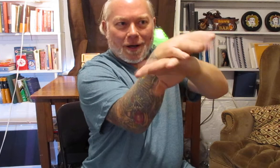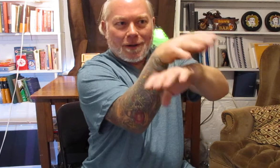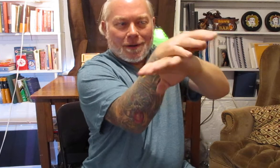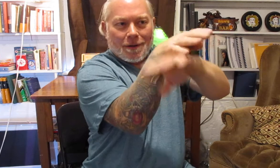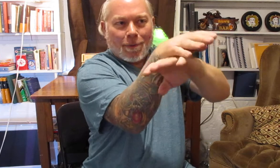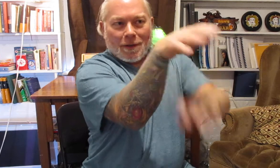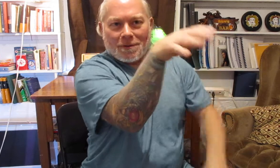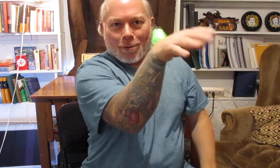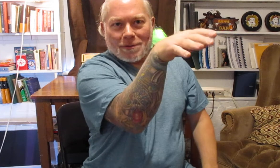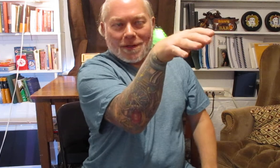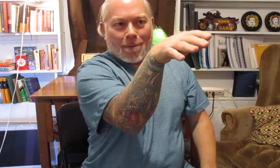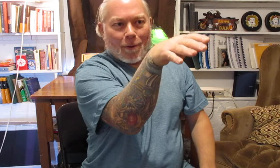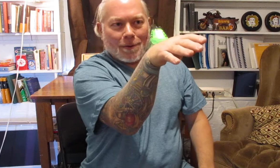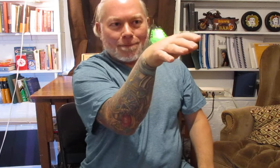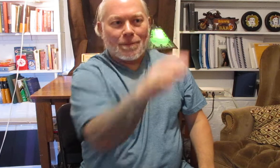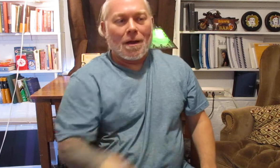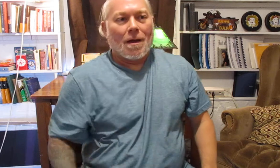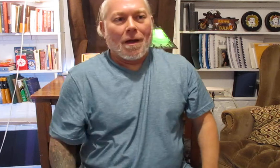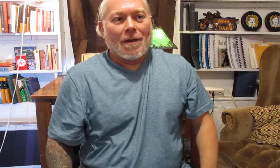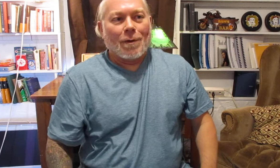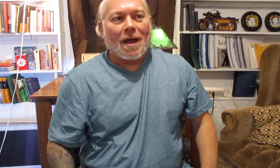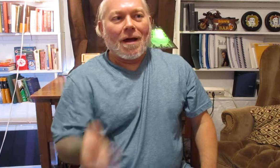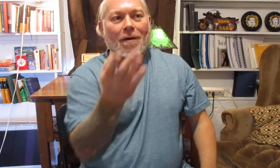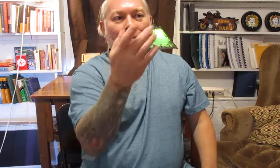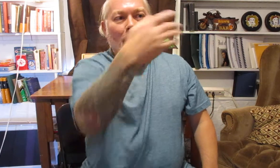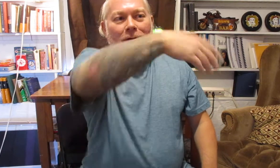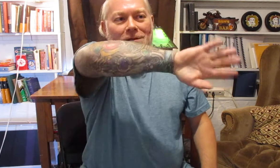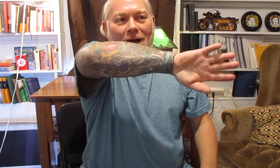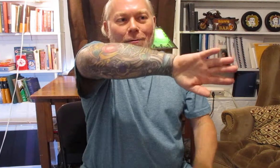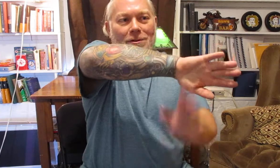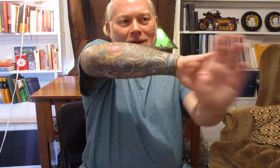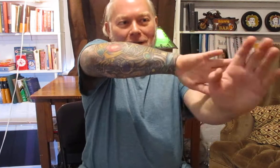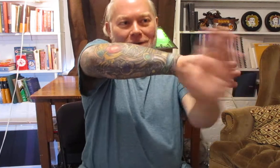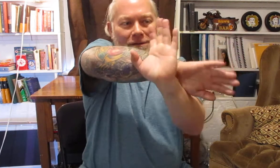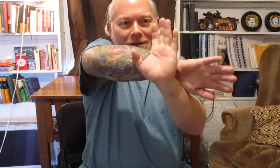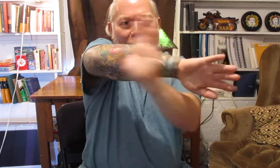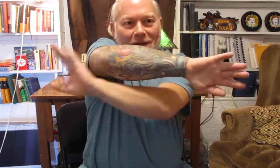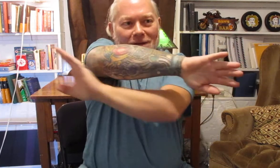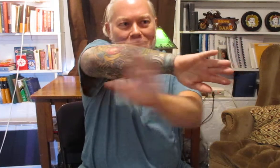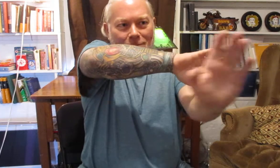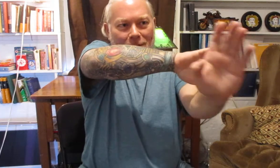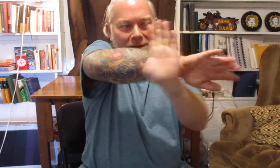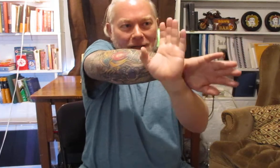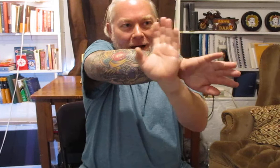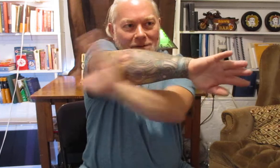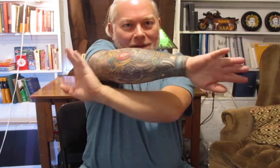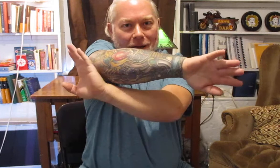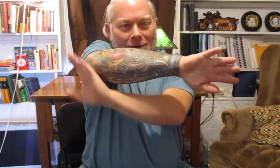pointed towards the opponent and then we have Bong Sao which again is deflecting but to the outside right